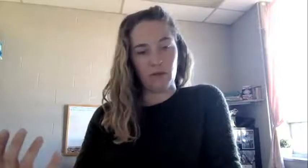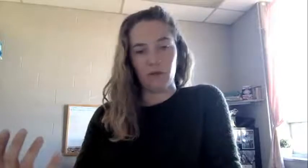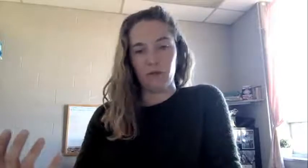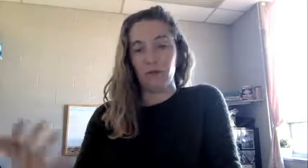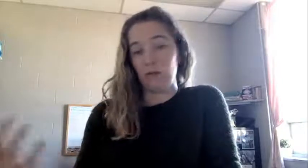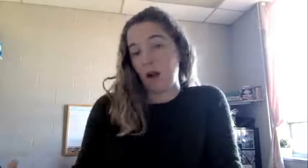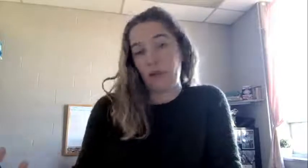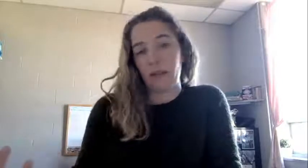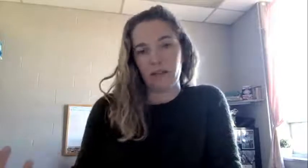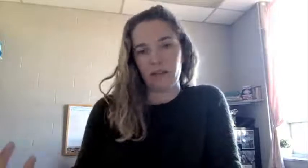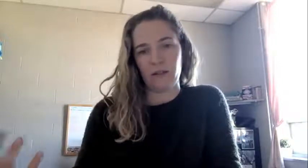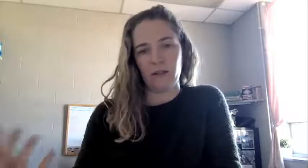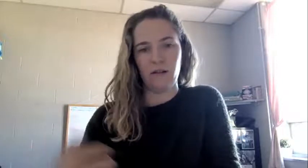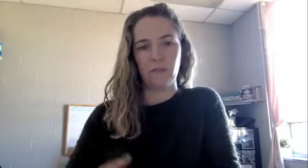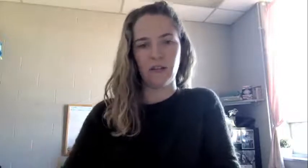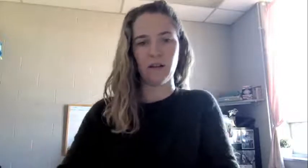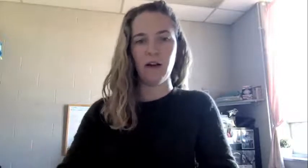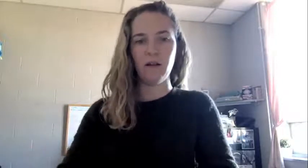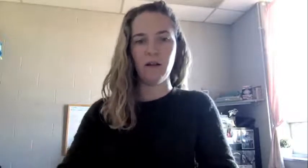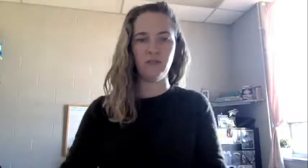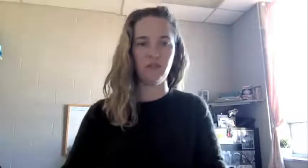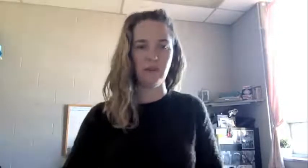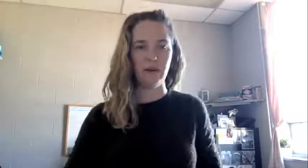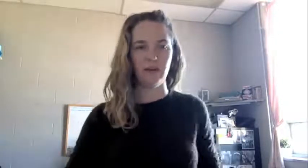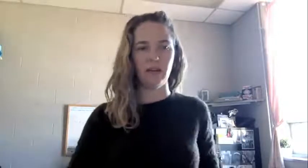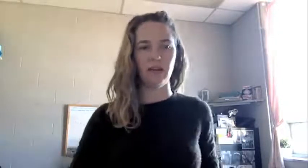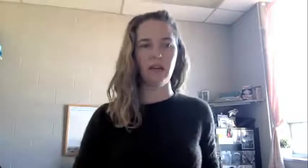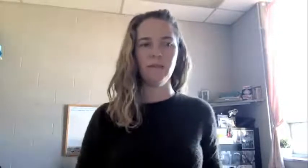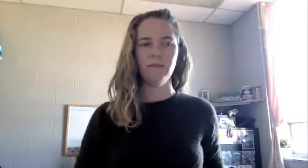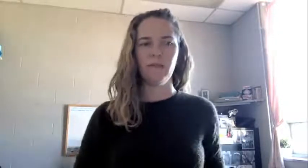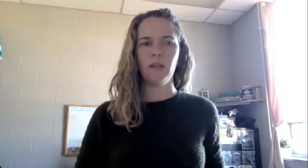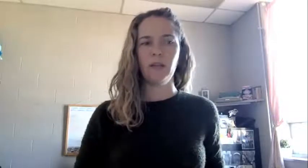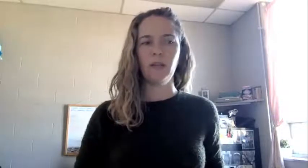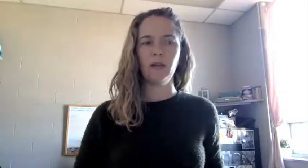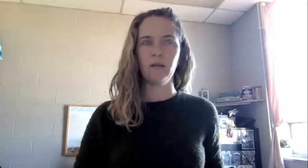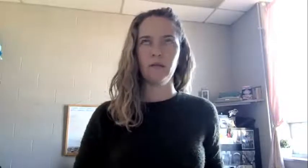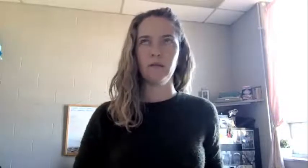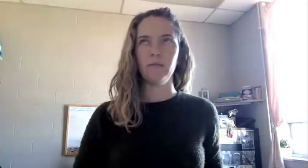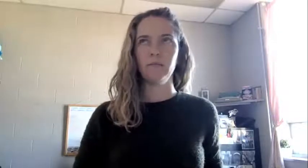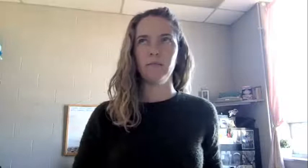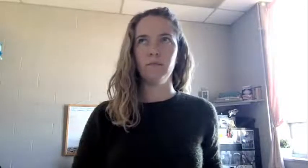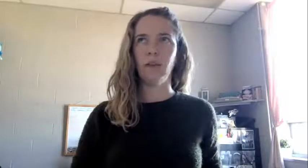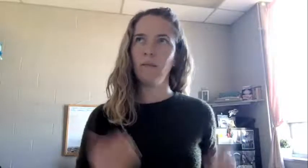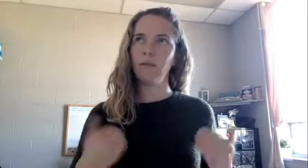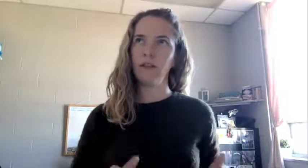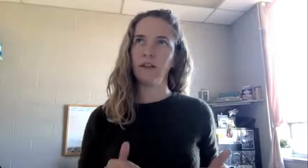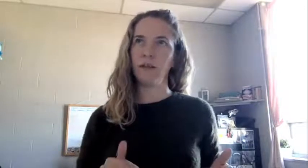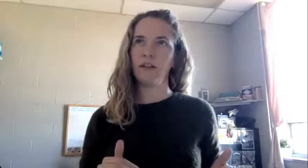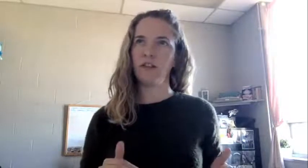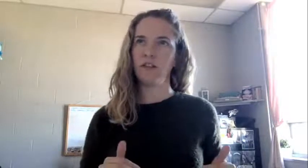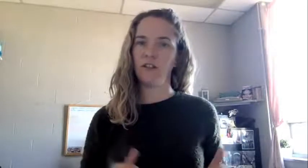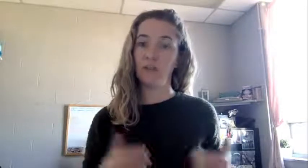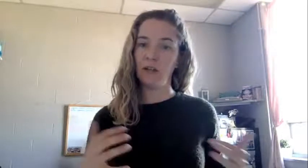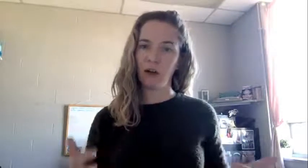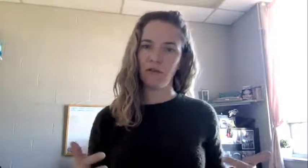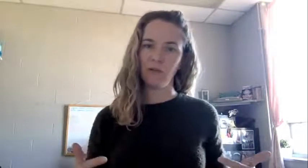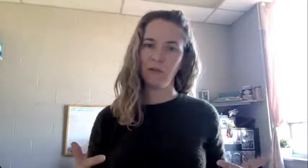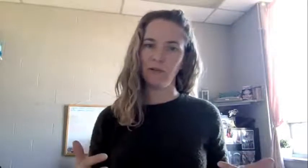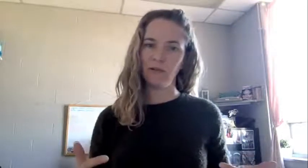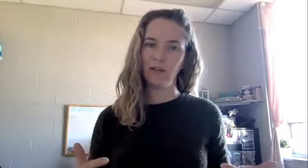topics. I talk a lot with my students about like, you know, they come in with the expectation that they should be comfortable in